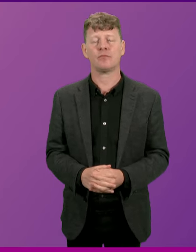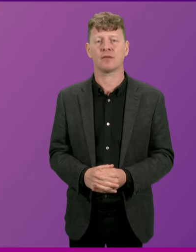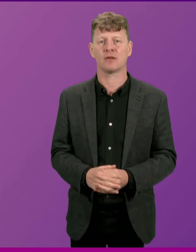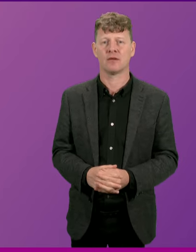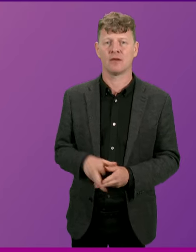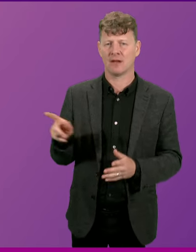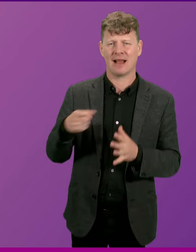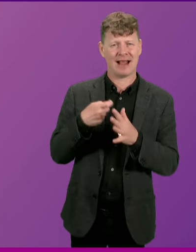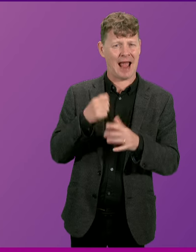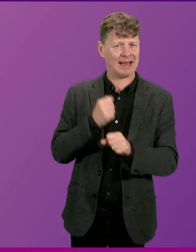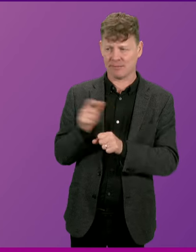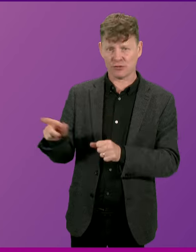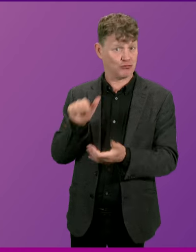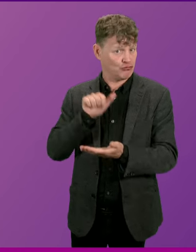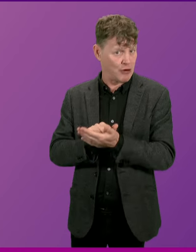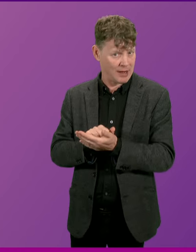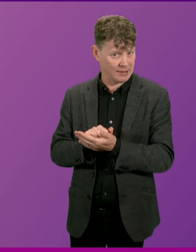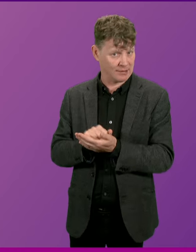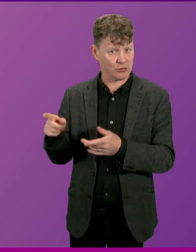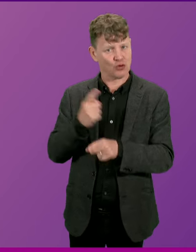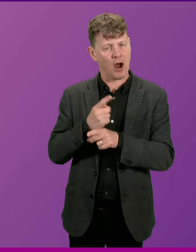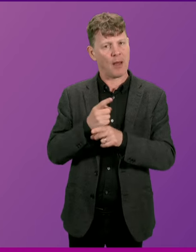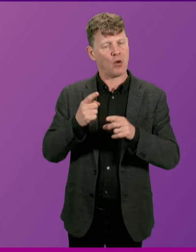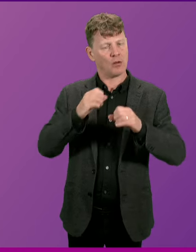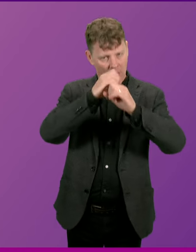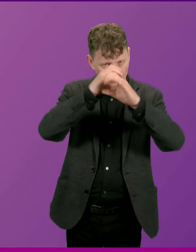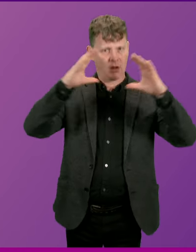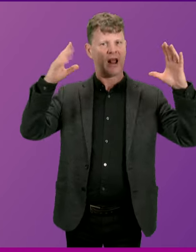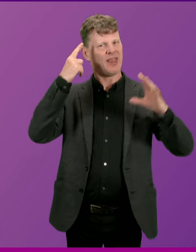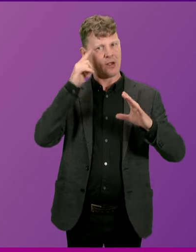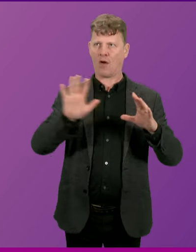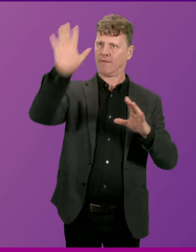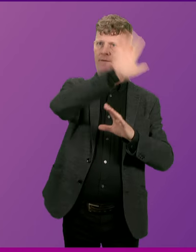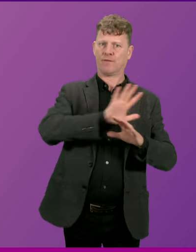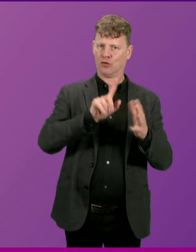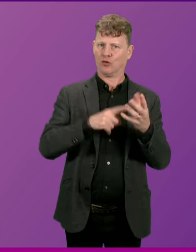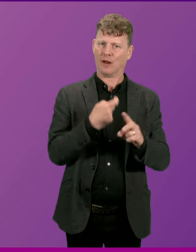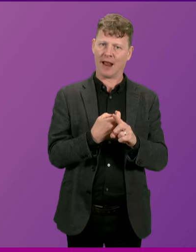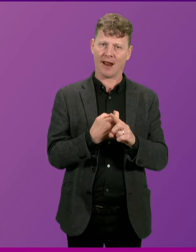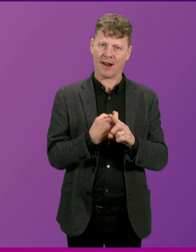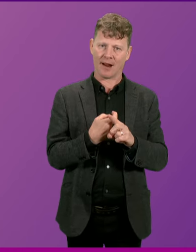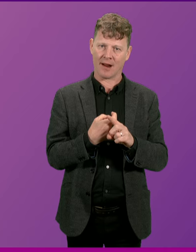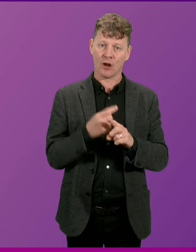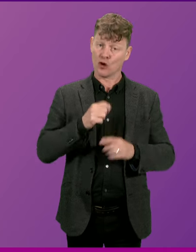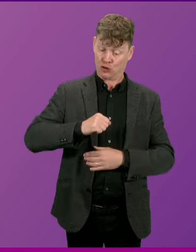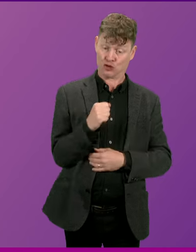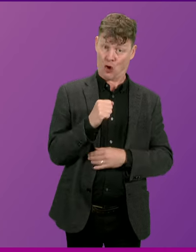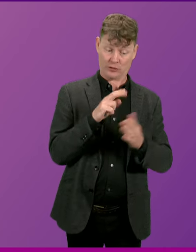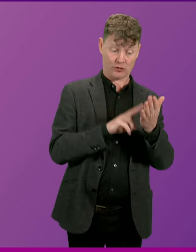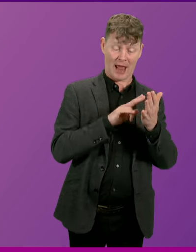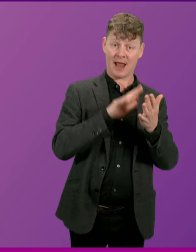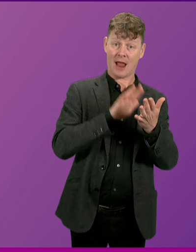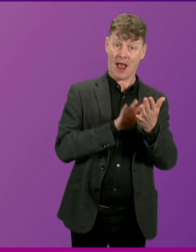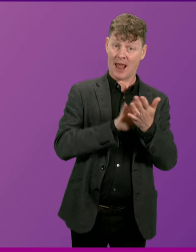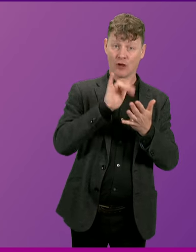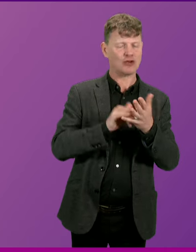Kenny Gibson is right to talk about the wider context, because the situation facing the Scottish NHS has